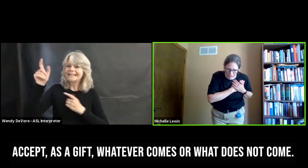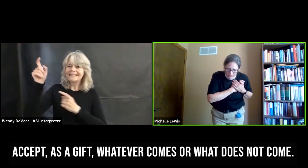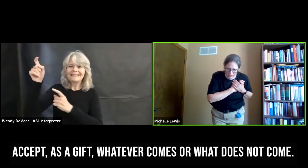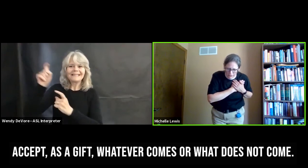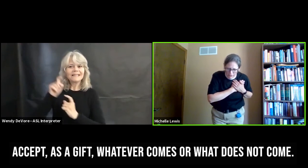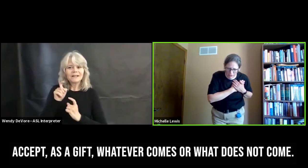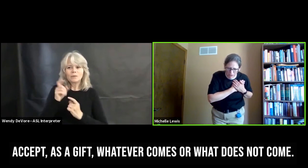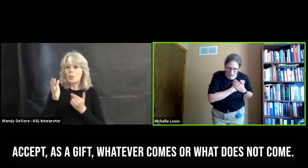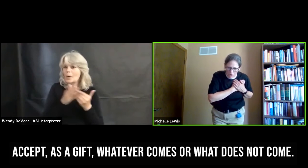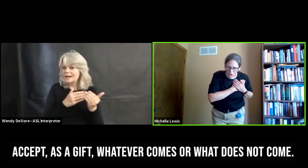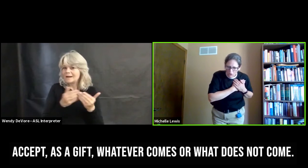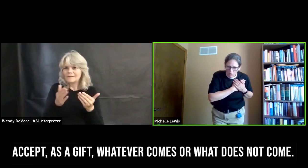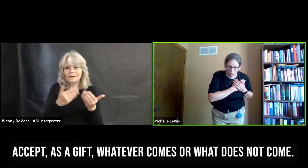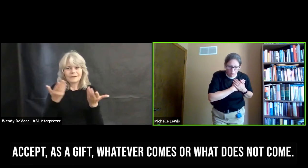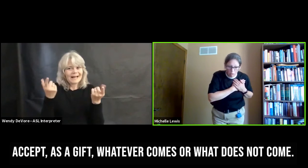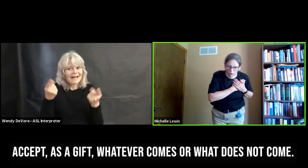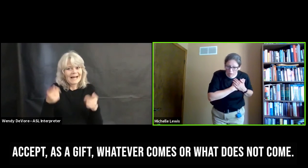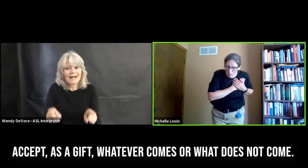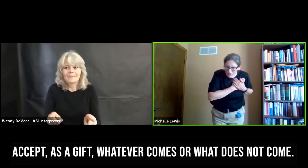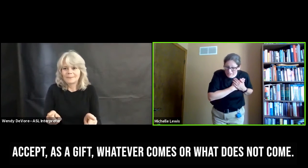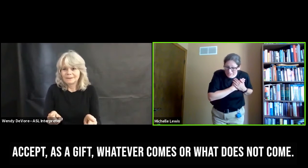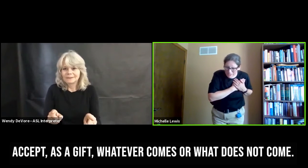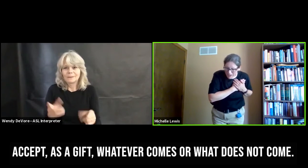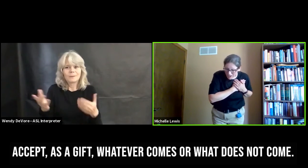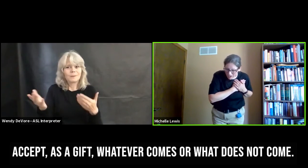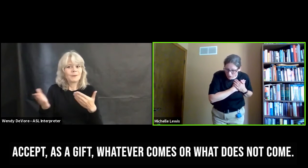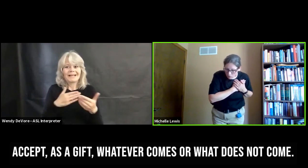or what does not come